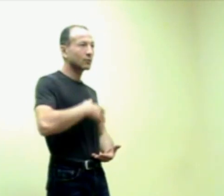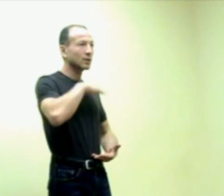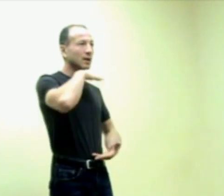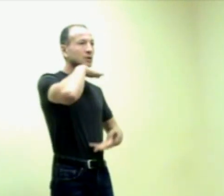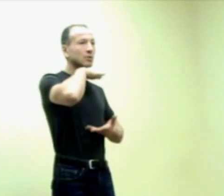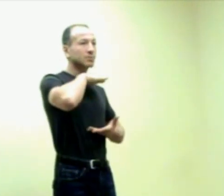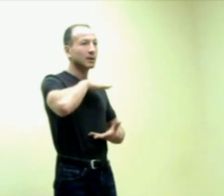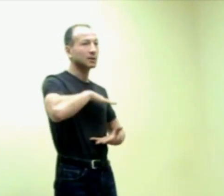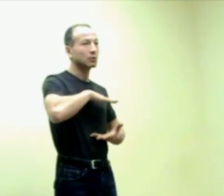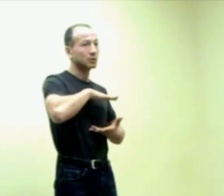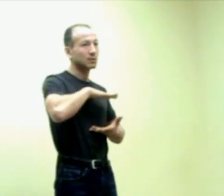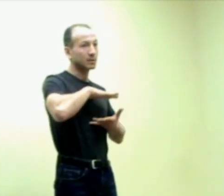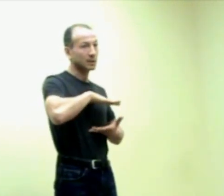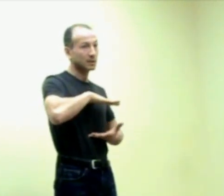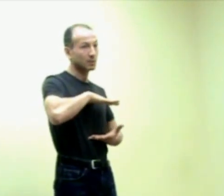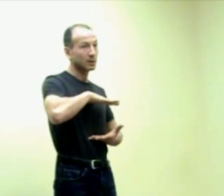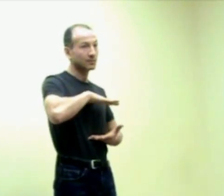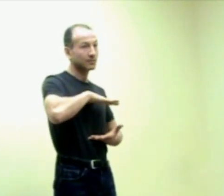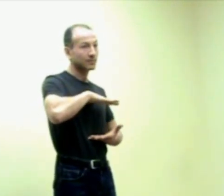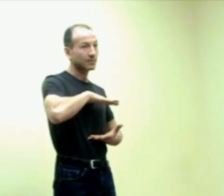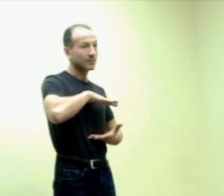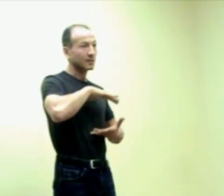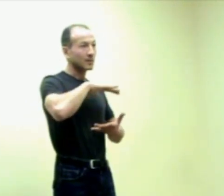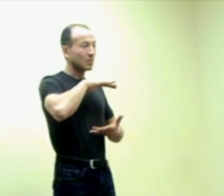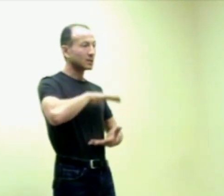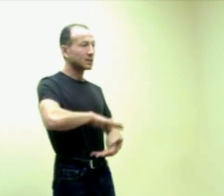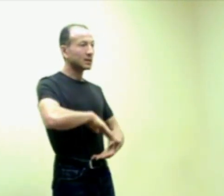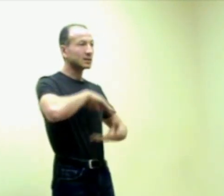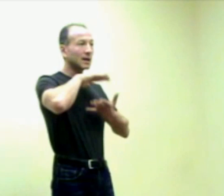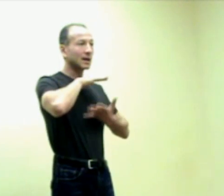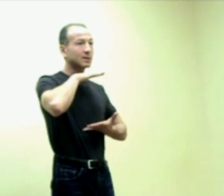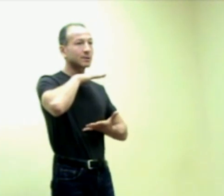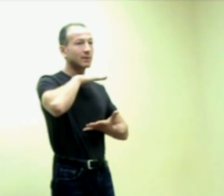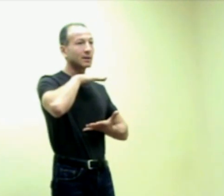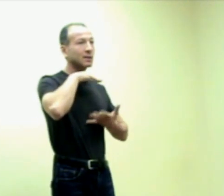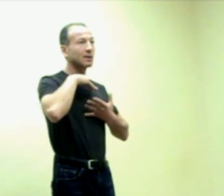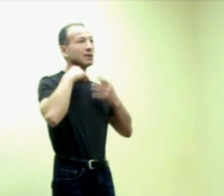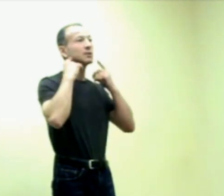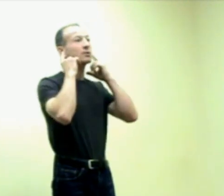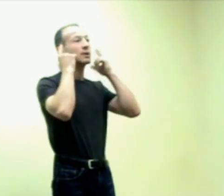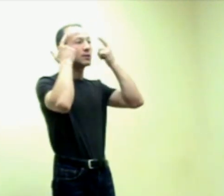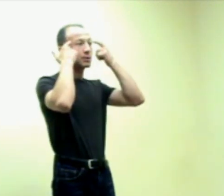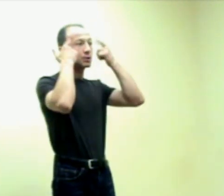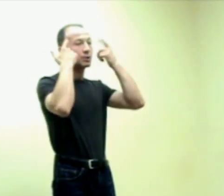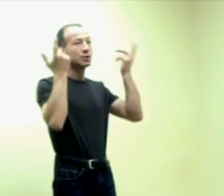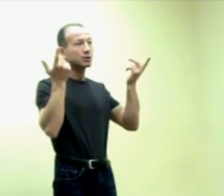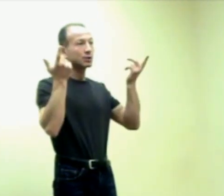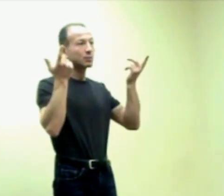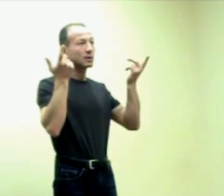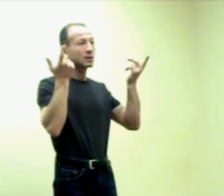for lungs to expand and to take breath as well once these guys expanding then intracranial pressure is changing as well